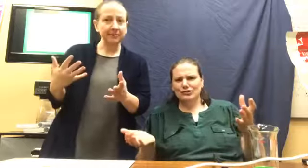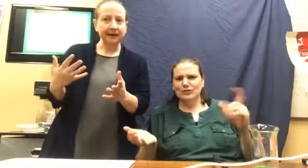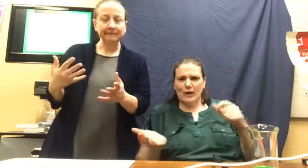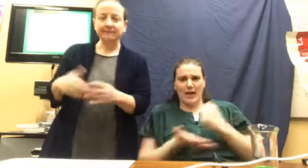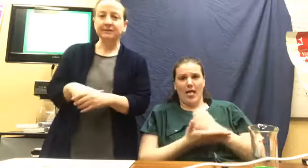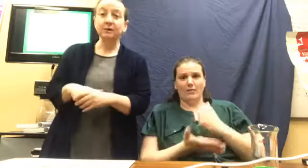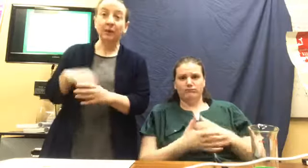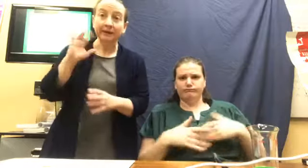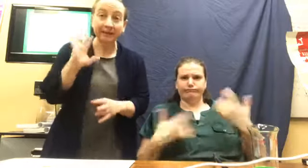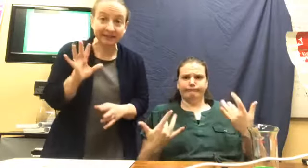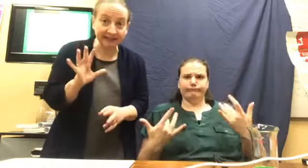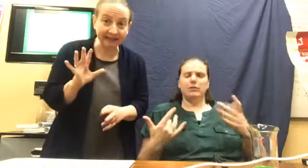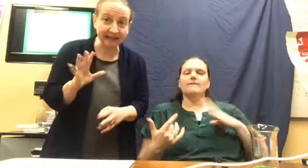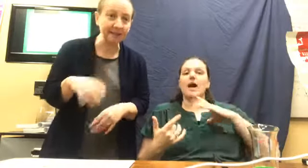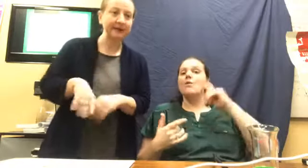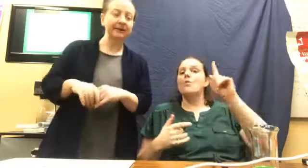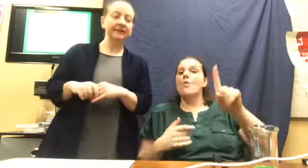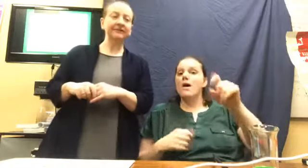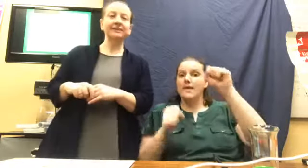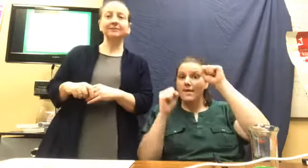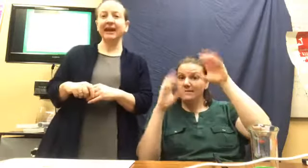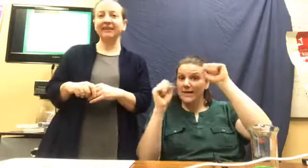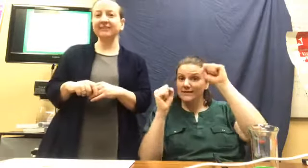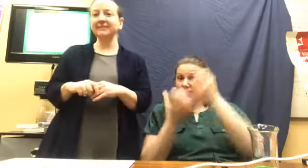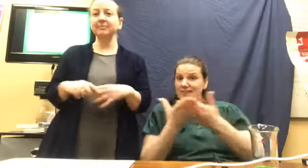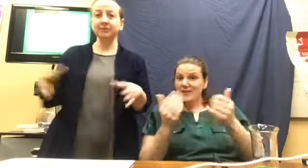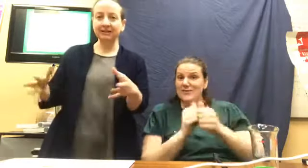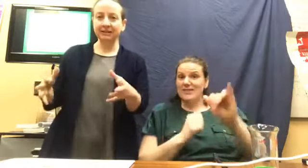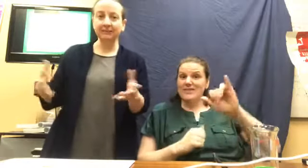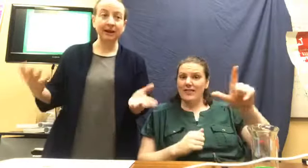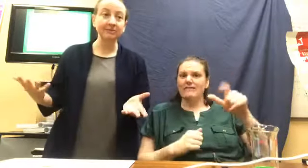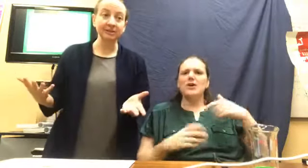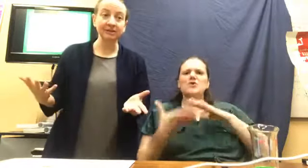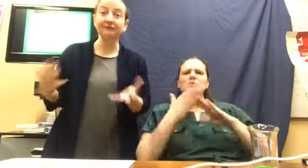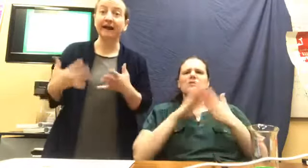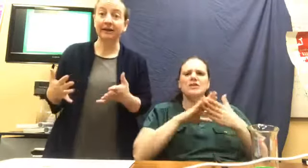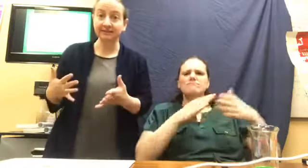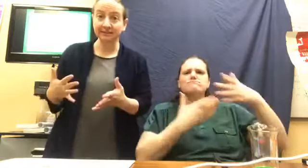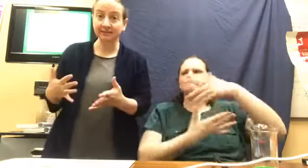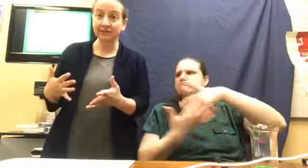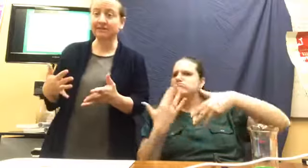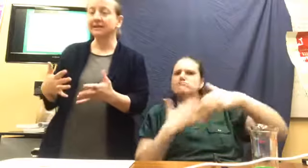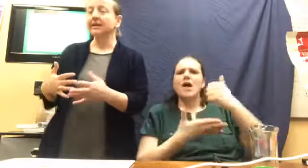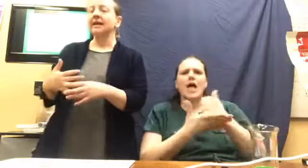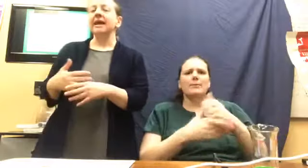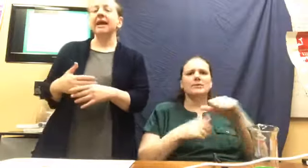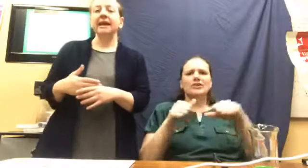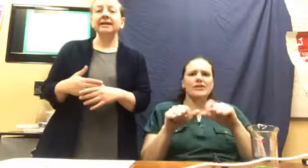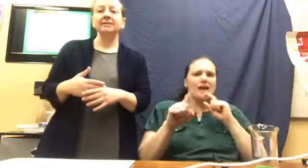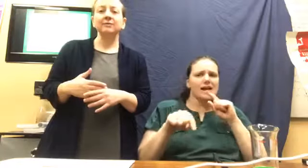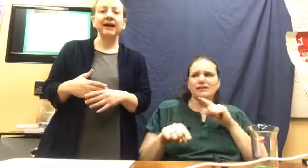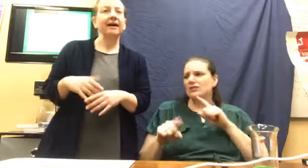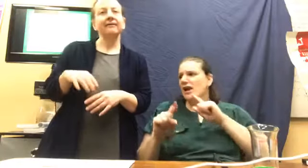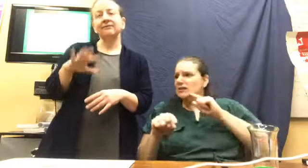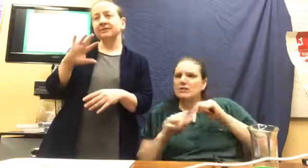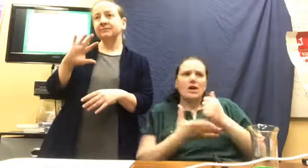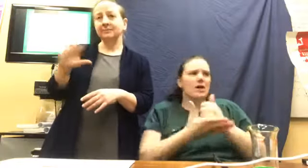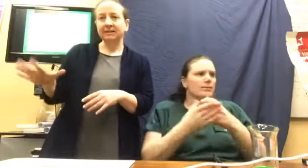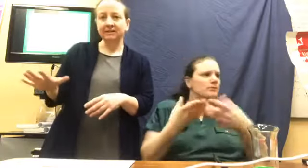with that. So, one amazing thing about Young Living is we have this community. And we help each other find solutions. And we have some amazing